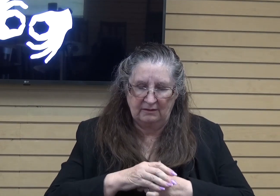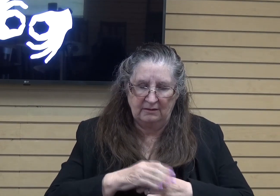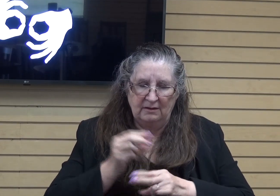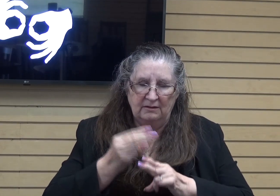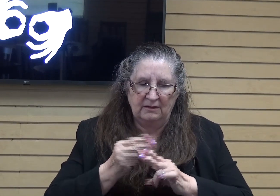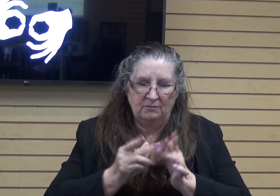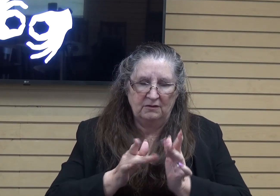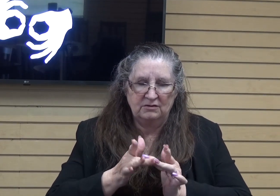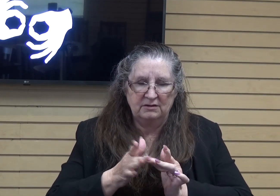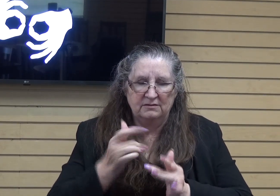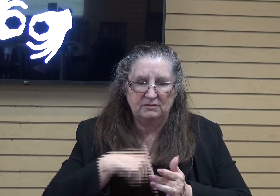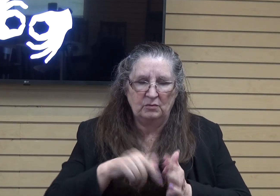name we pray. Amen.